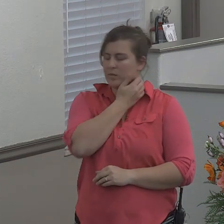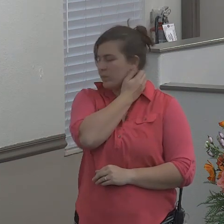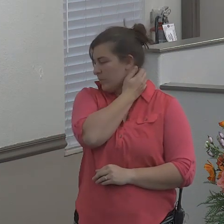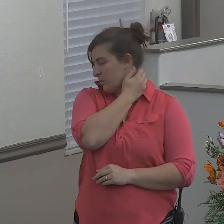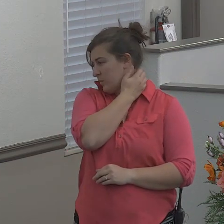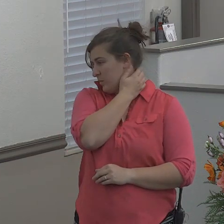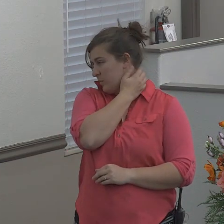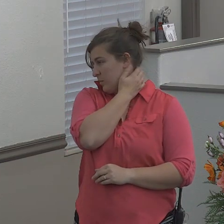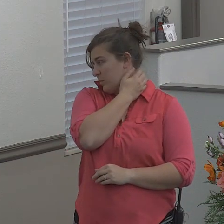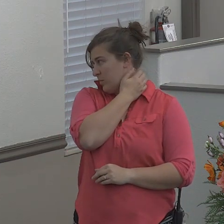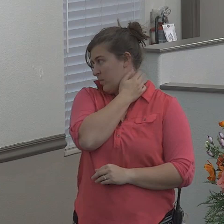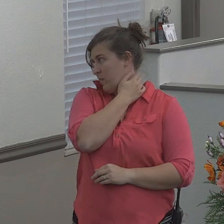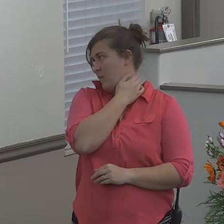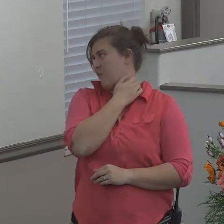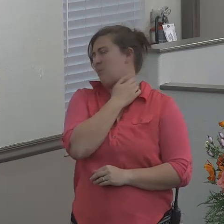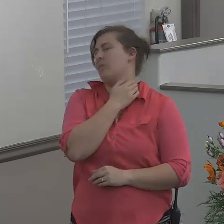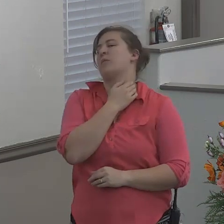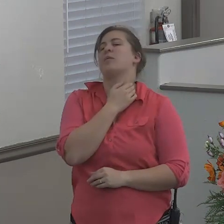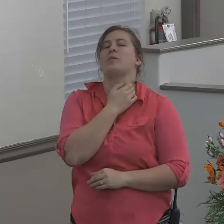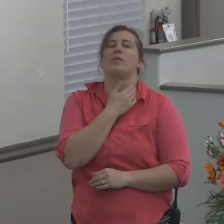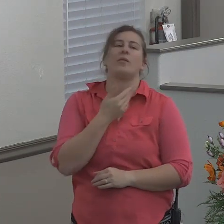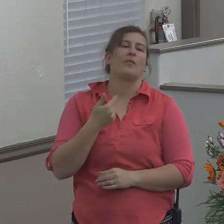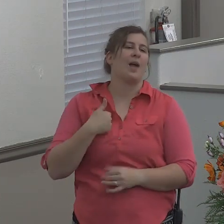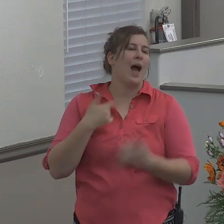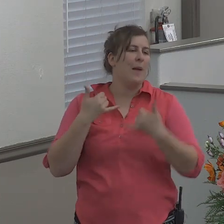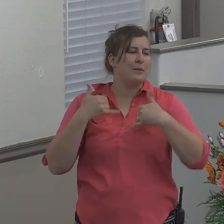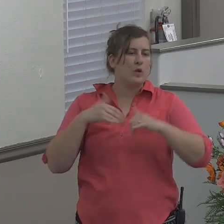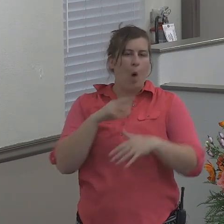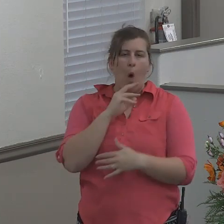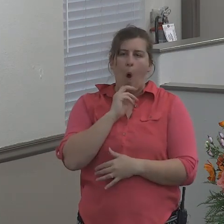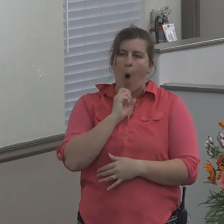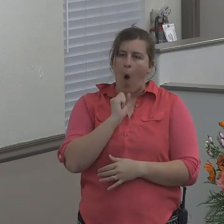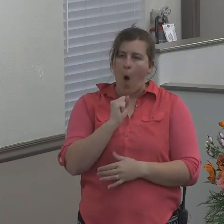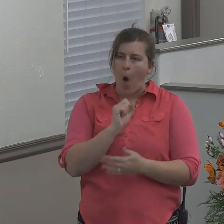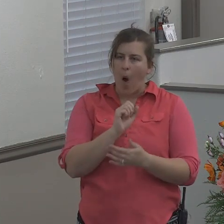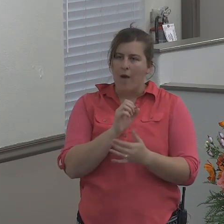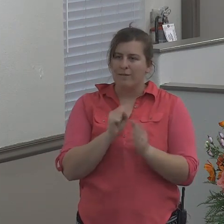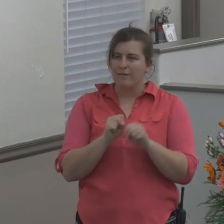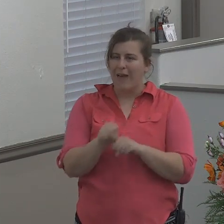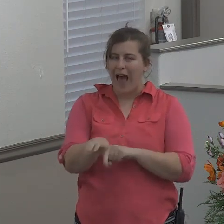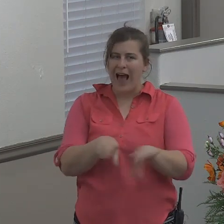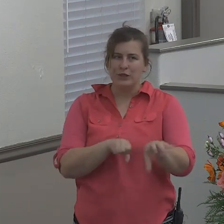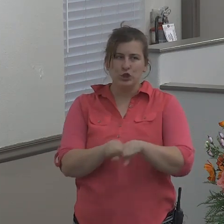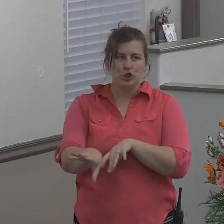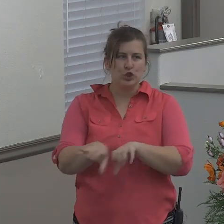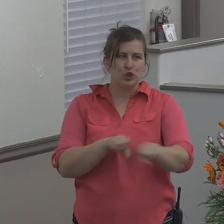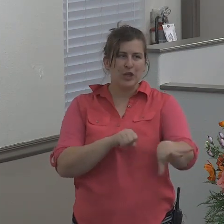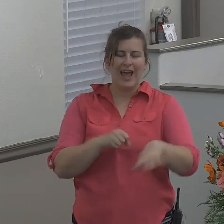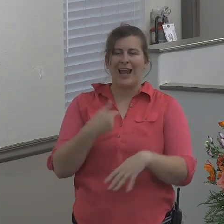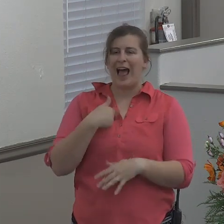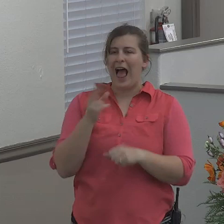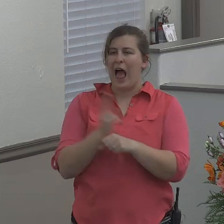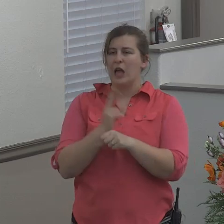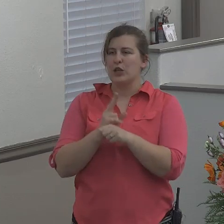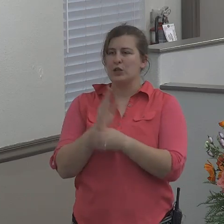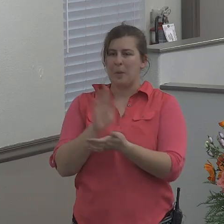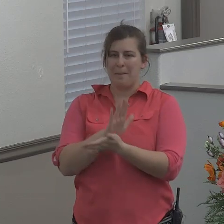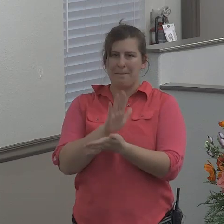And I'm still old school. I use notes. I don't have a handy dandy iPad and stuff like that.